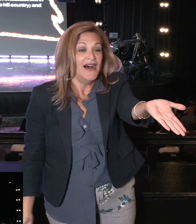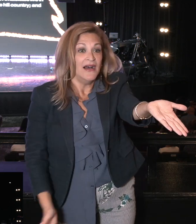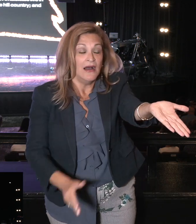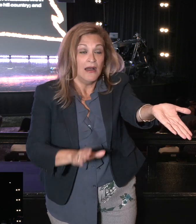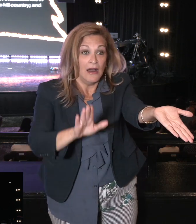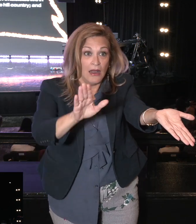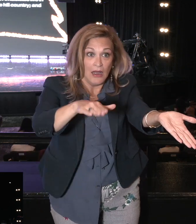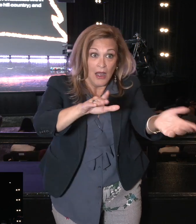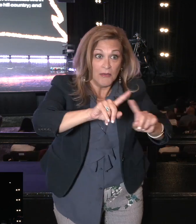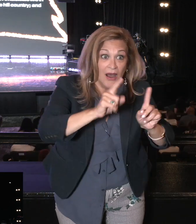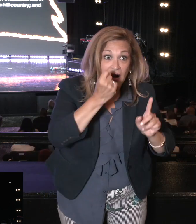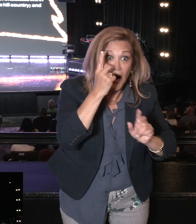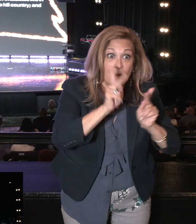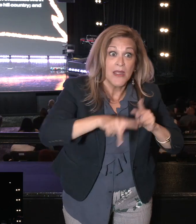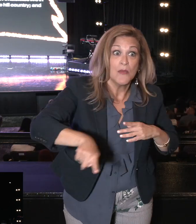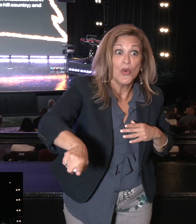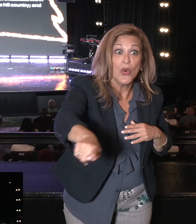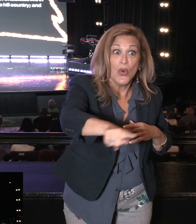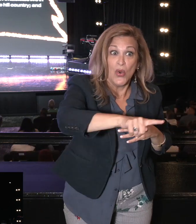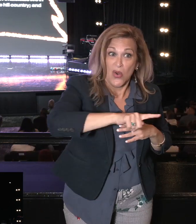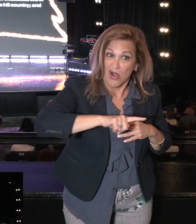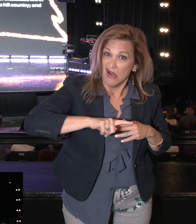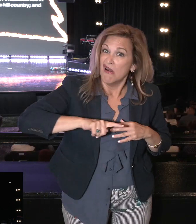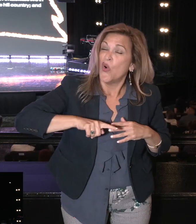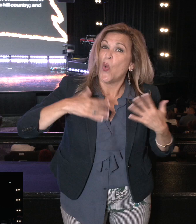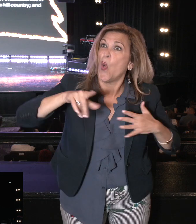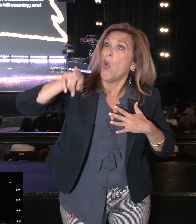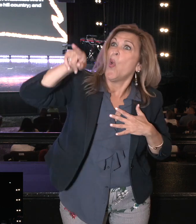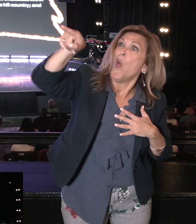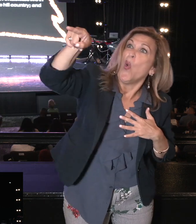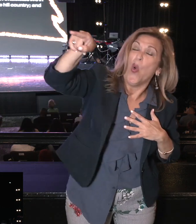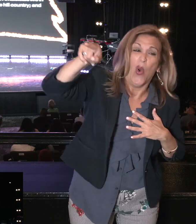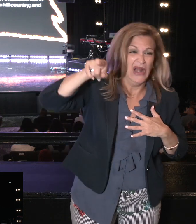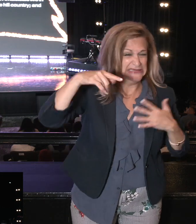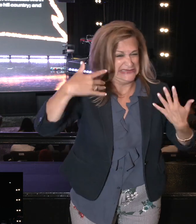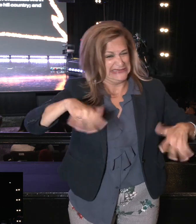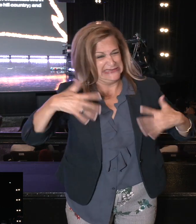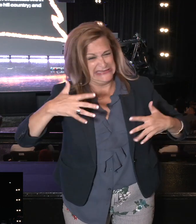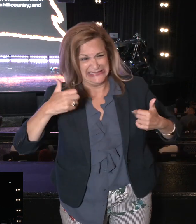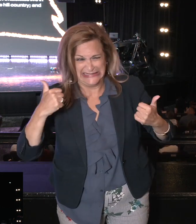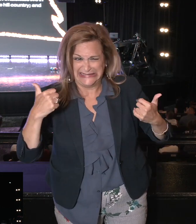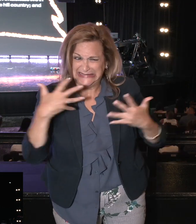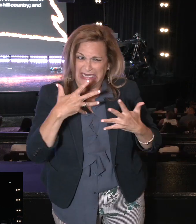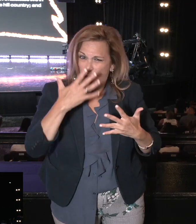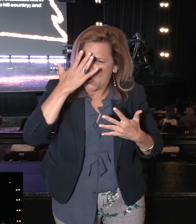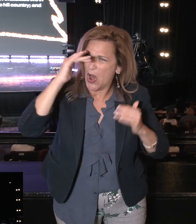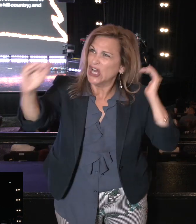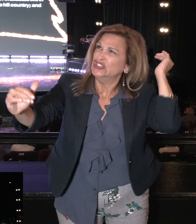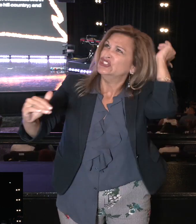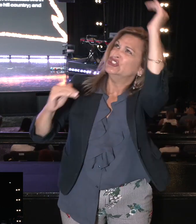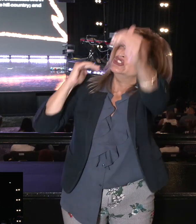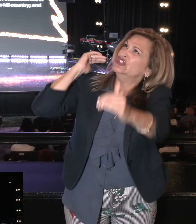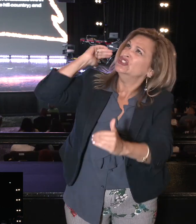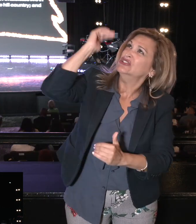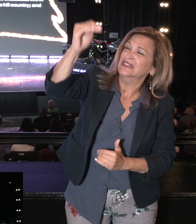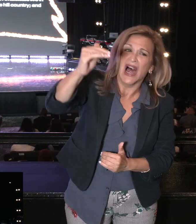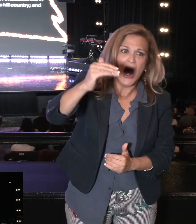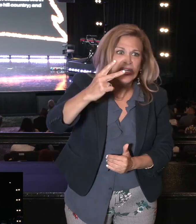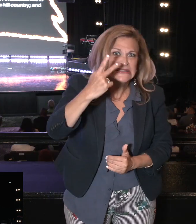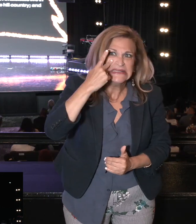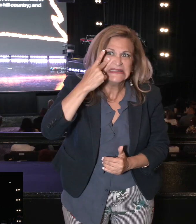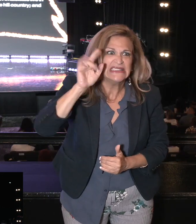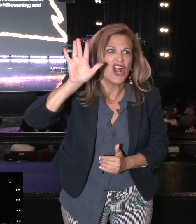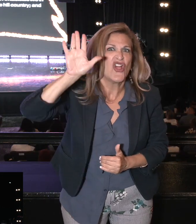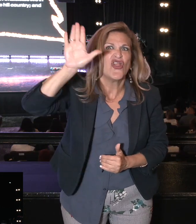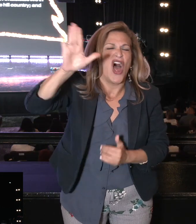But, but the people who live there are powerful, and the cities are fortified, and they're very large. And we even saw the descendants of